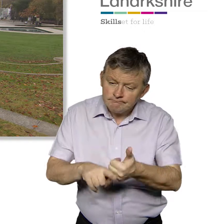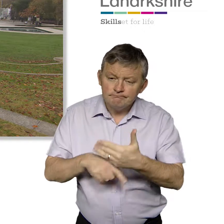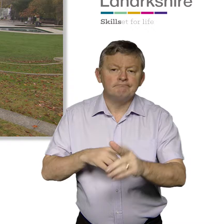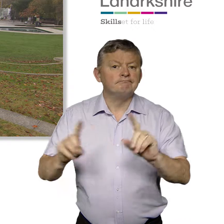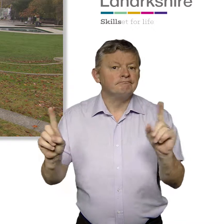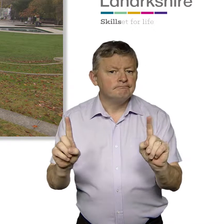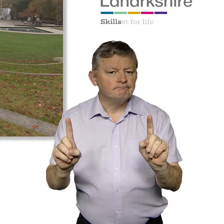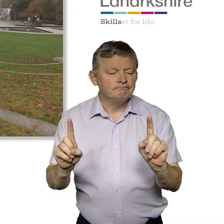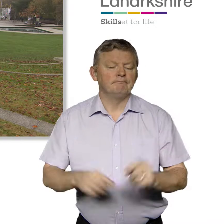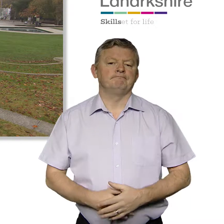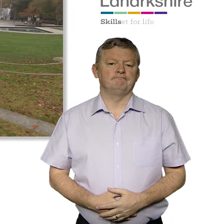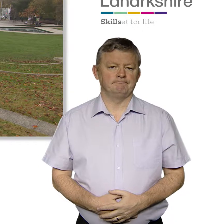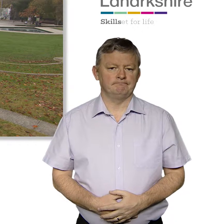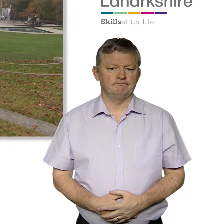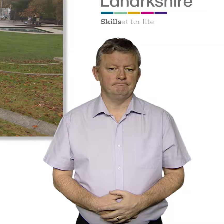The 10 long-term goals are